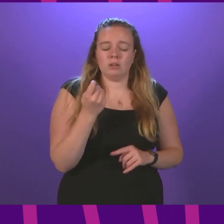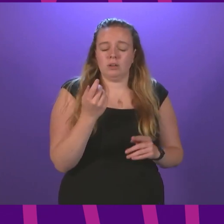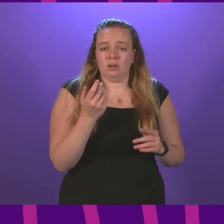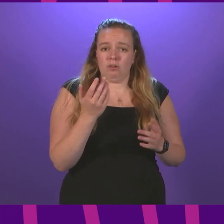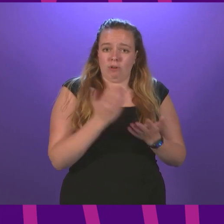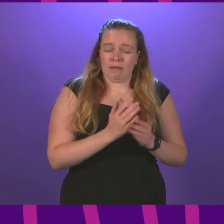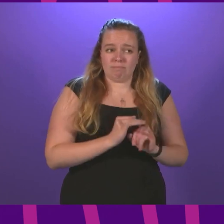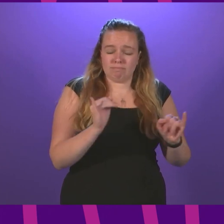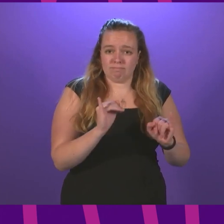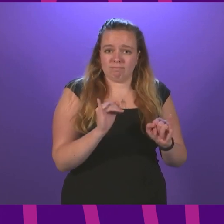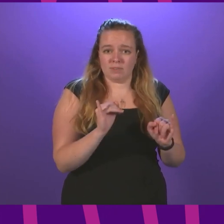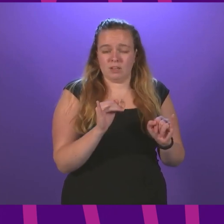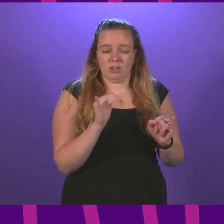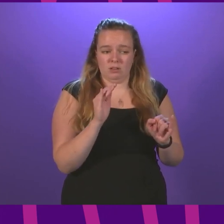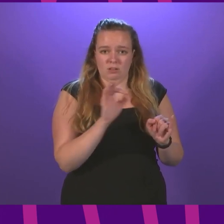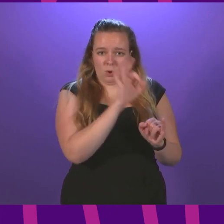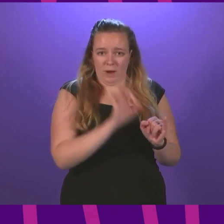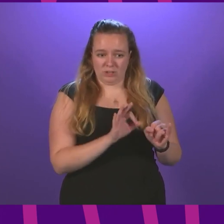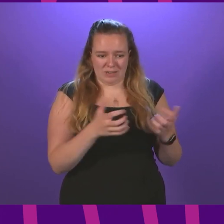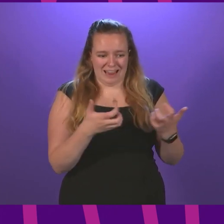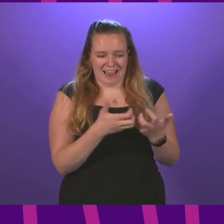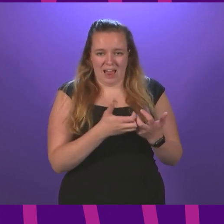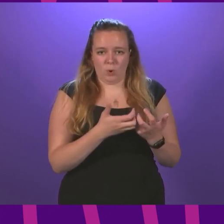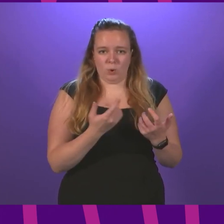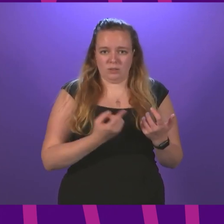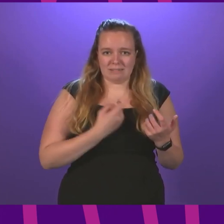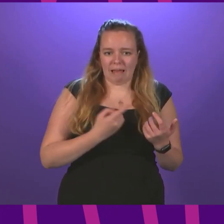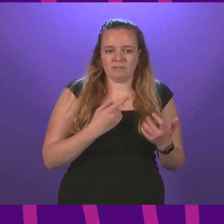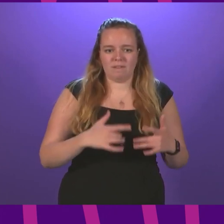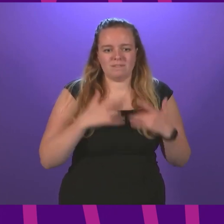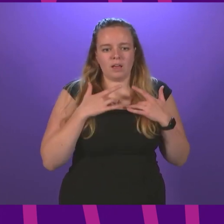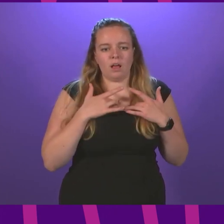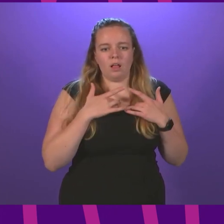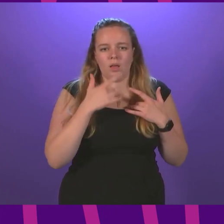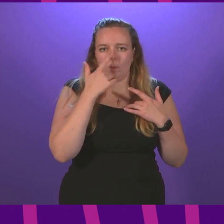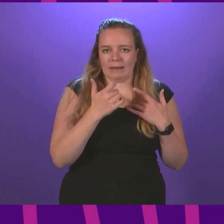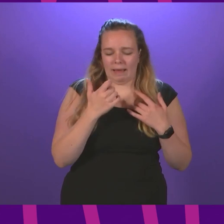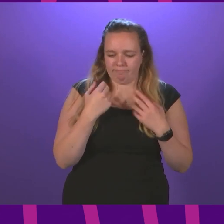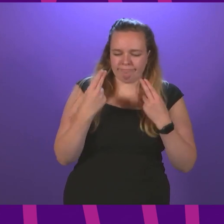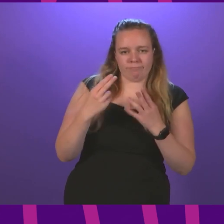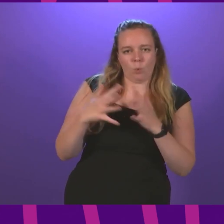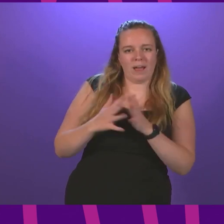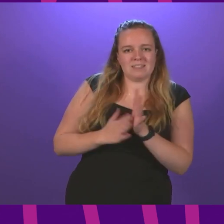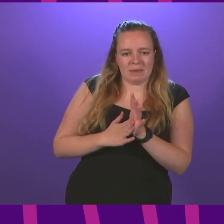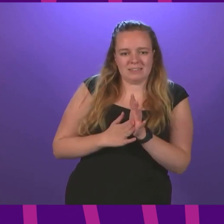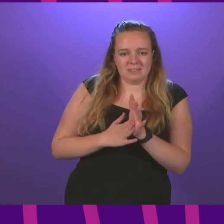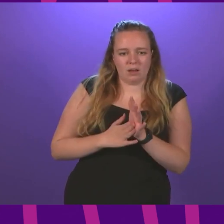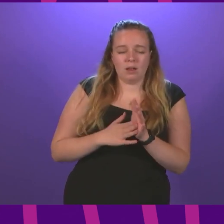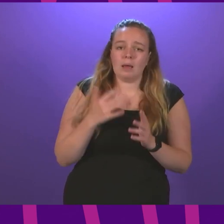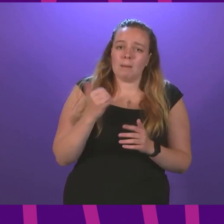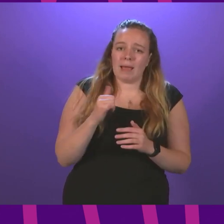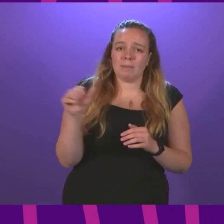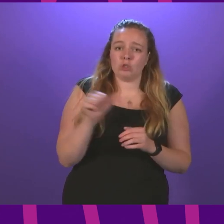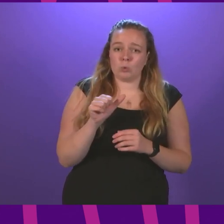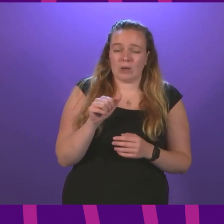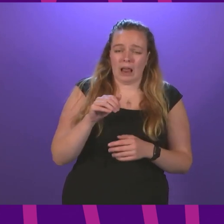fact, that it raises the question of how they find themselves in any place to throw stones at Westminster. Perhaps we should spend less time throwing